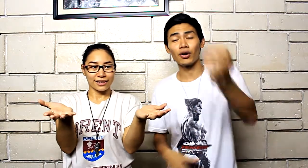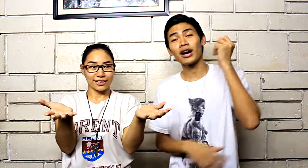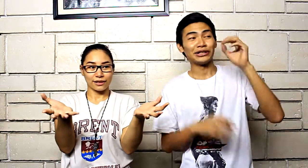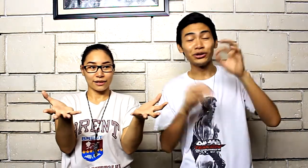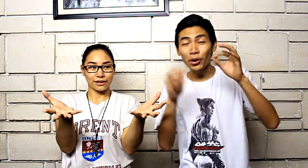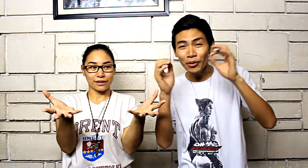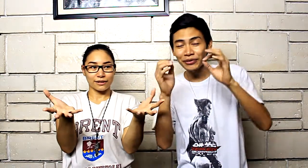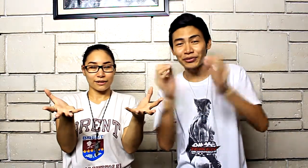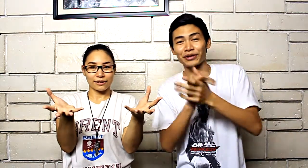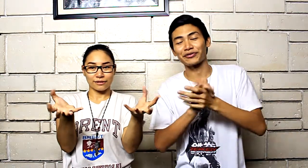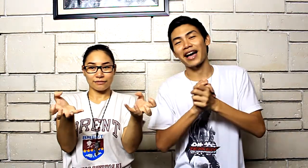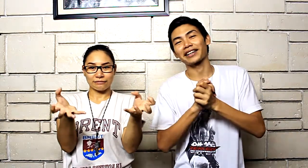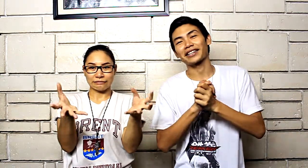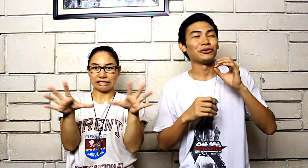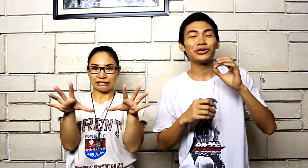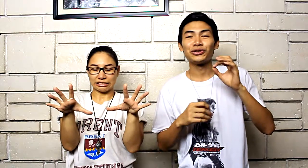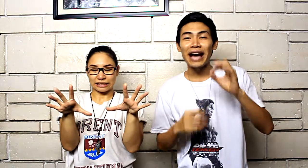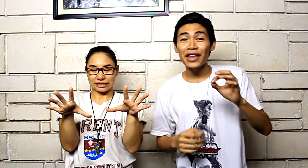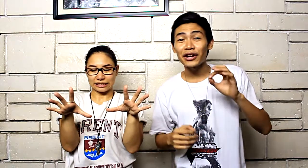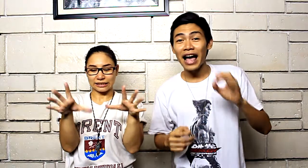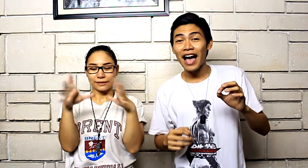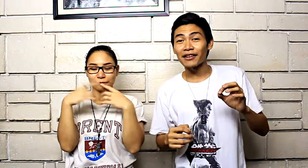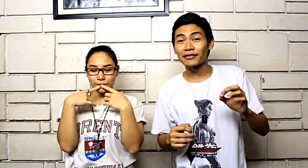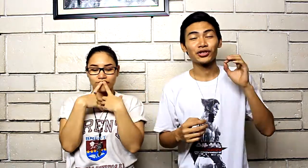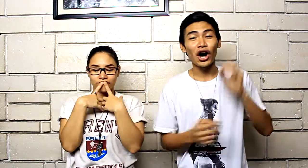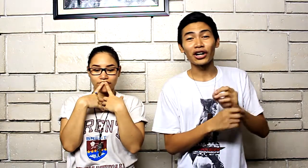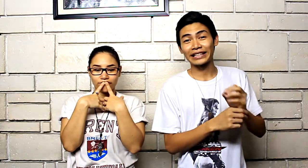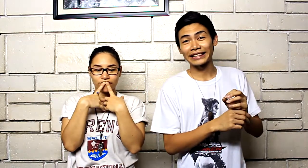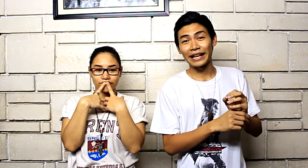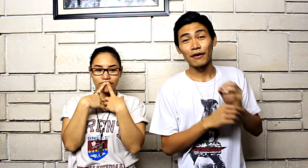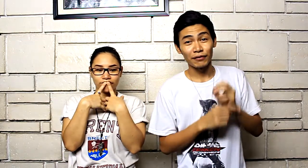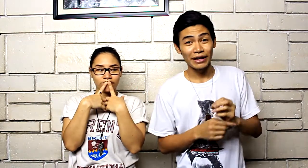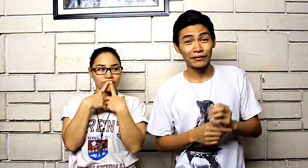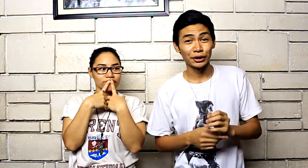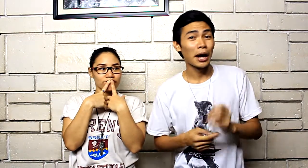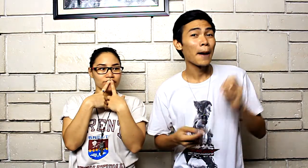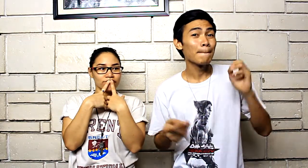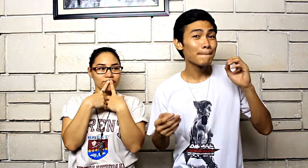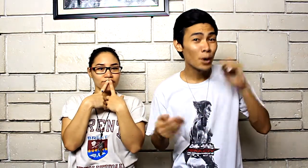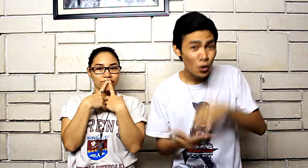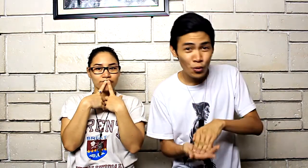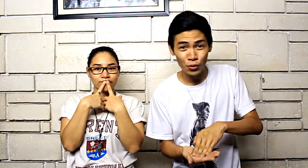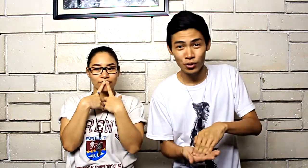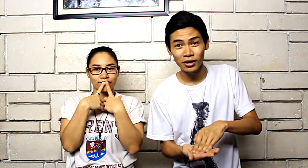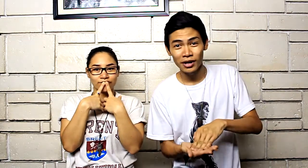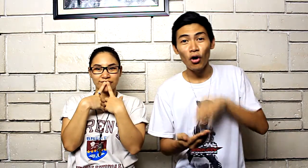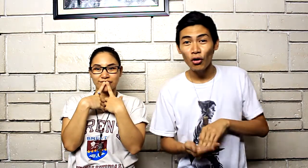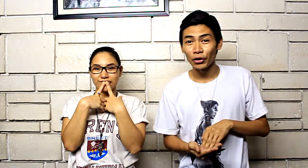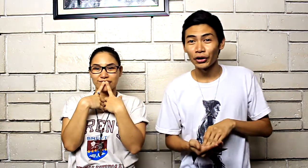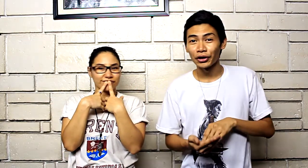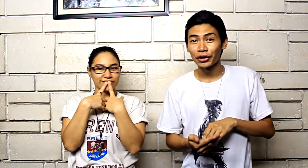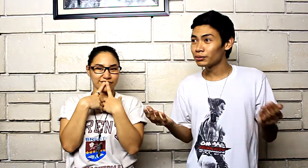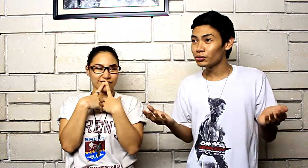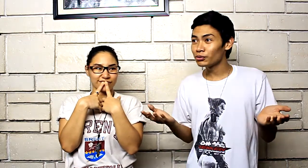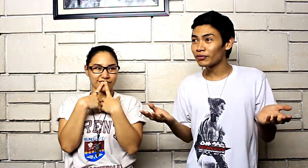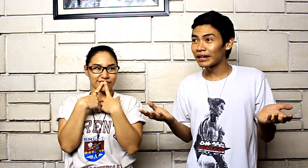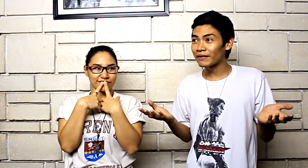knowing for a fact would you rather have chocolate flavored poo or poo flavored